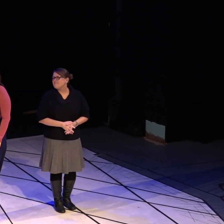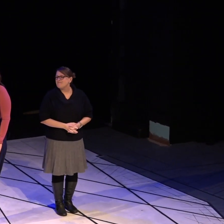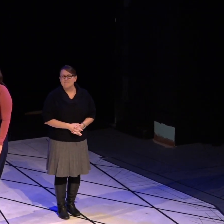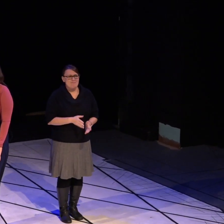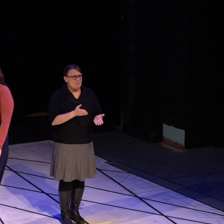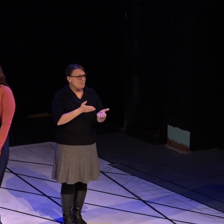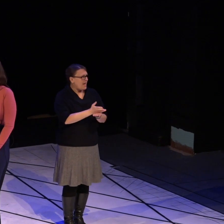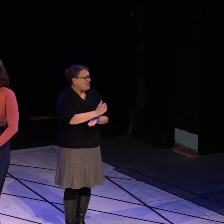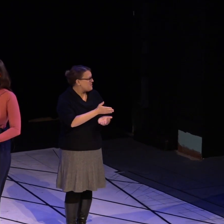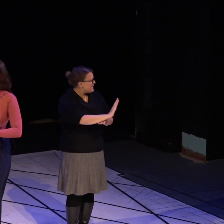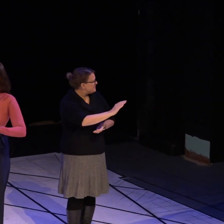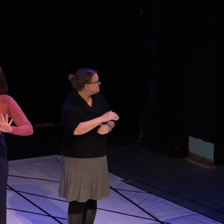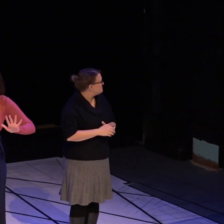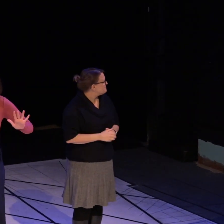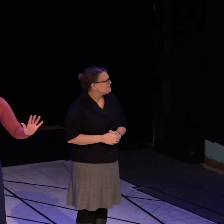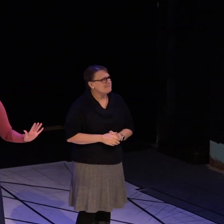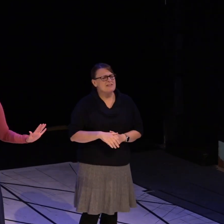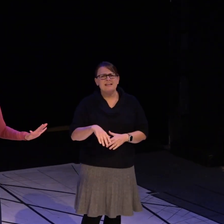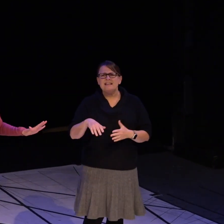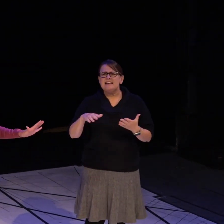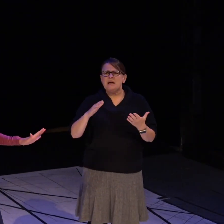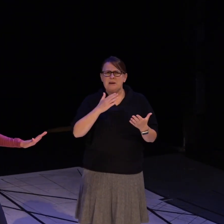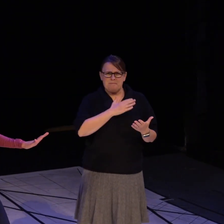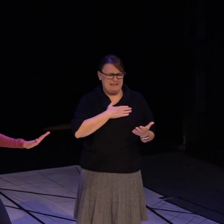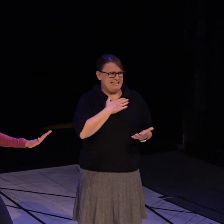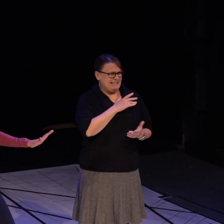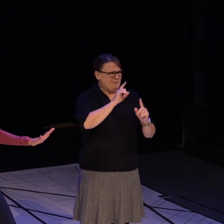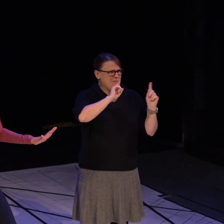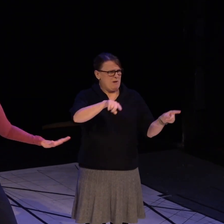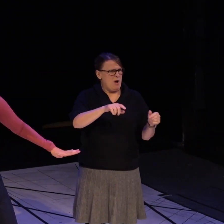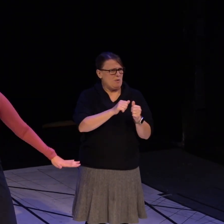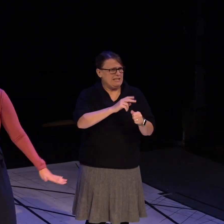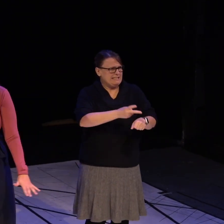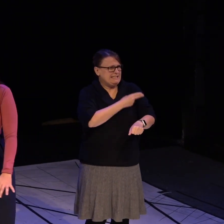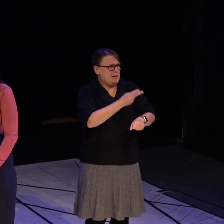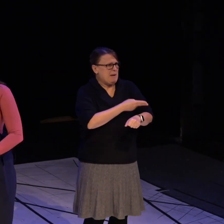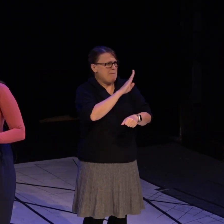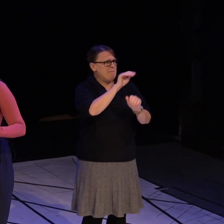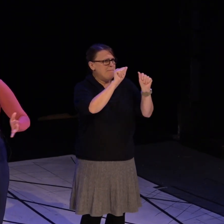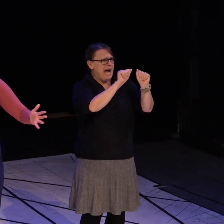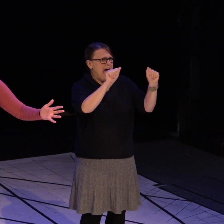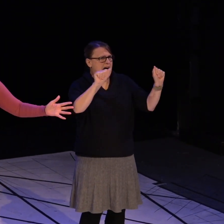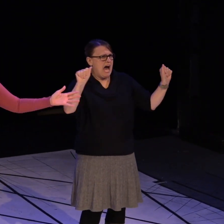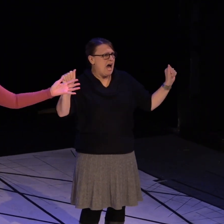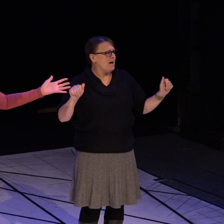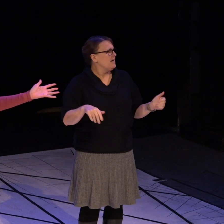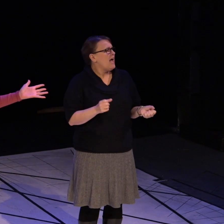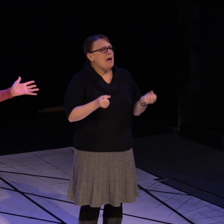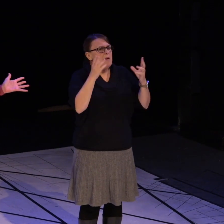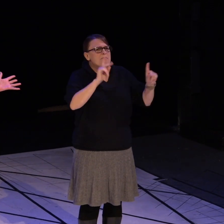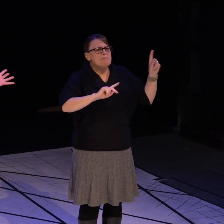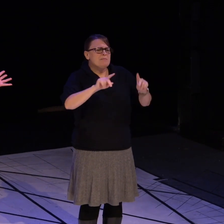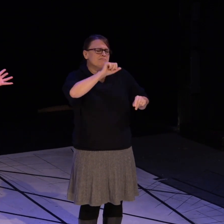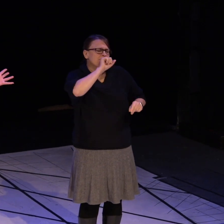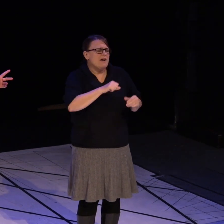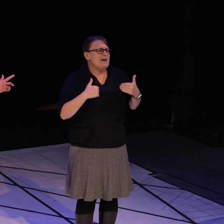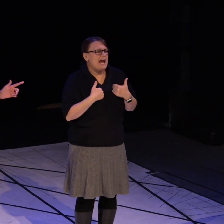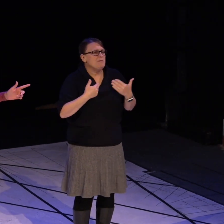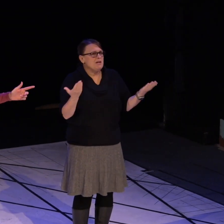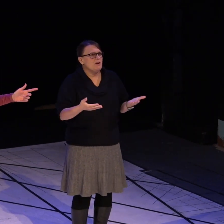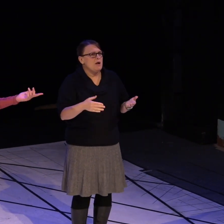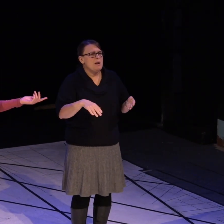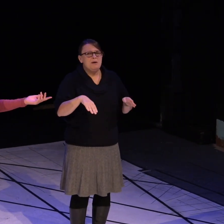All righty, by show of sheeps, how many animal lovers do we have in the house tonight?